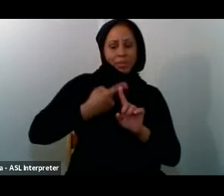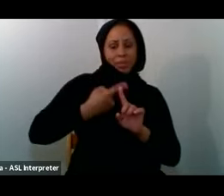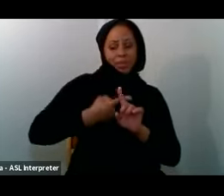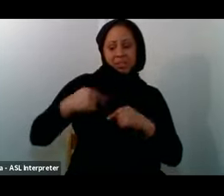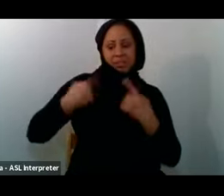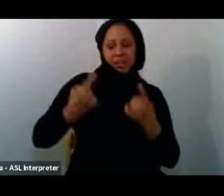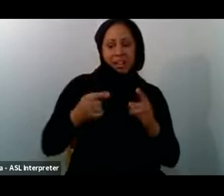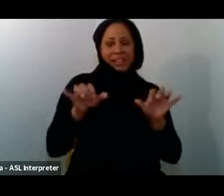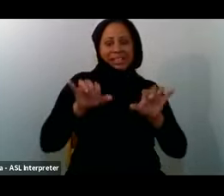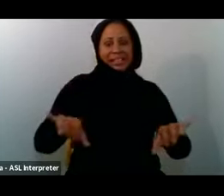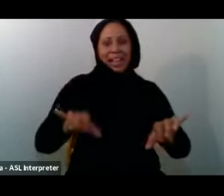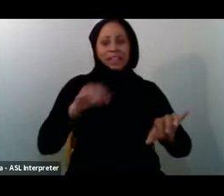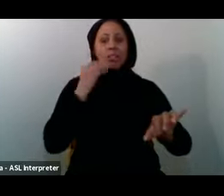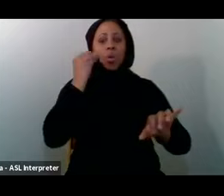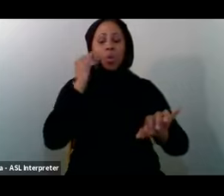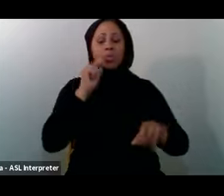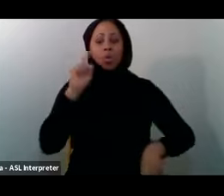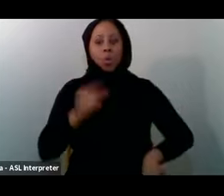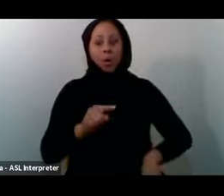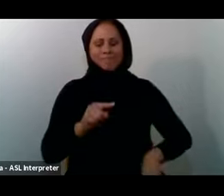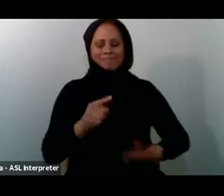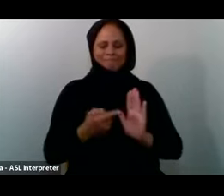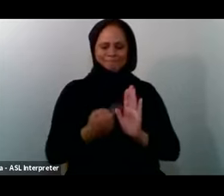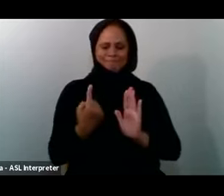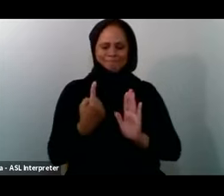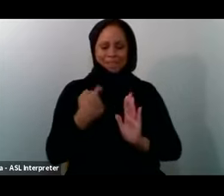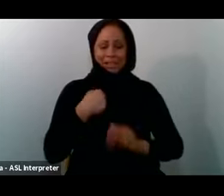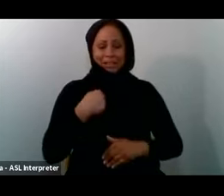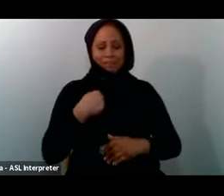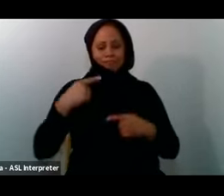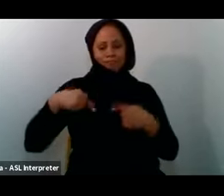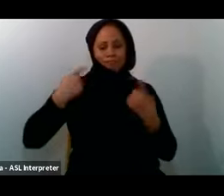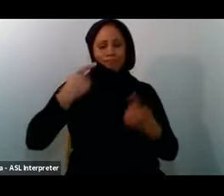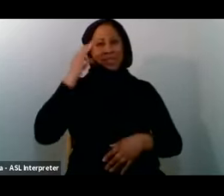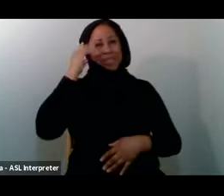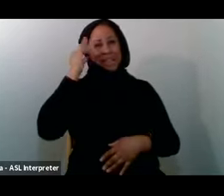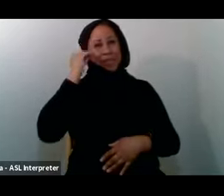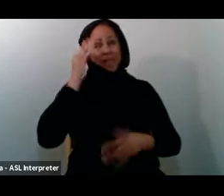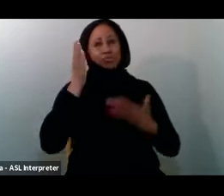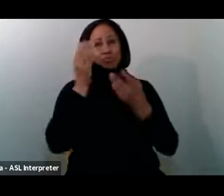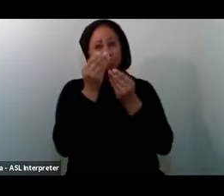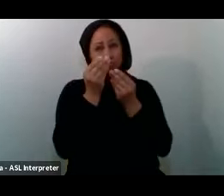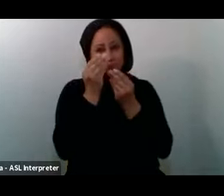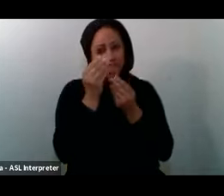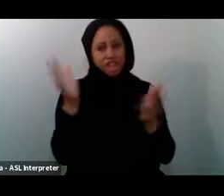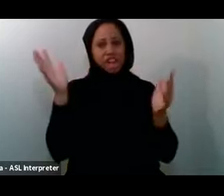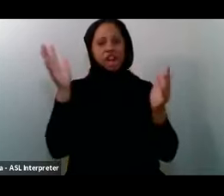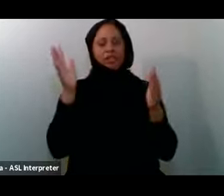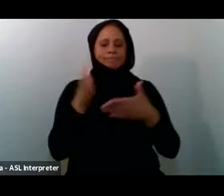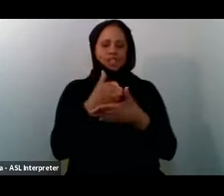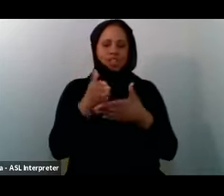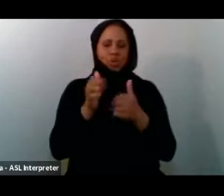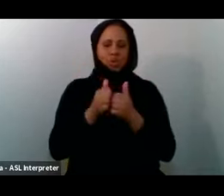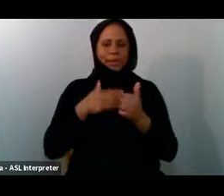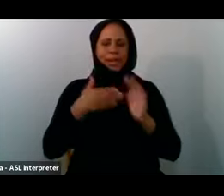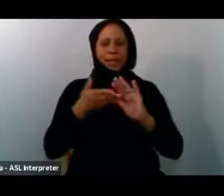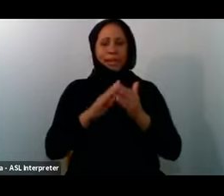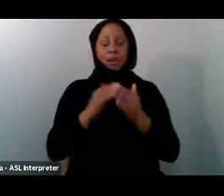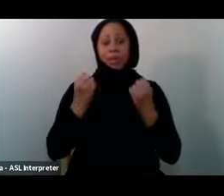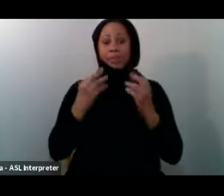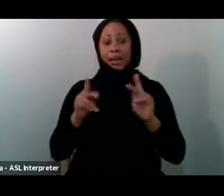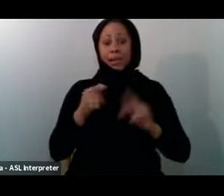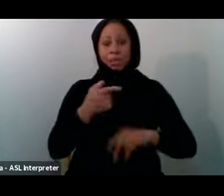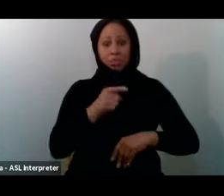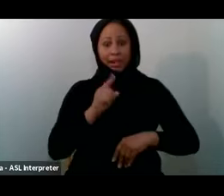reflecting Over and sharing With my community And with those Who I have been able To speak to There are many people In our community That already